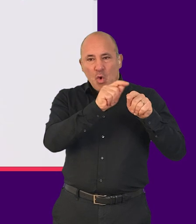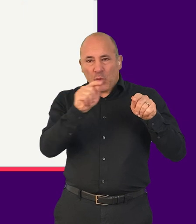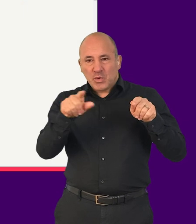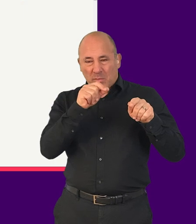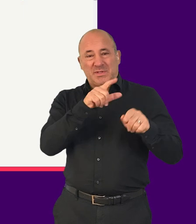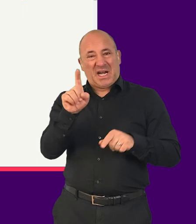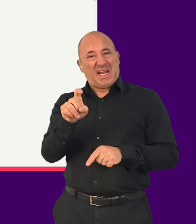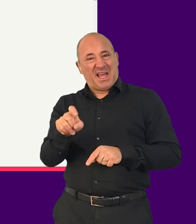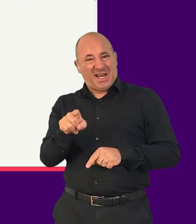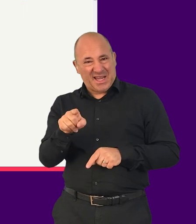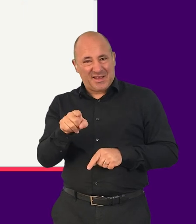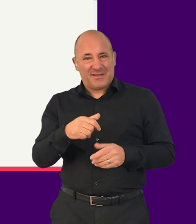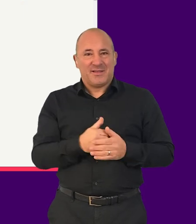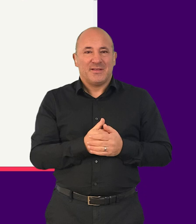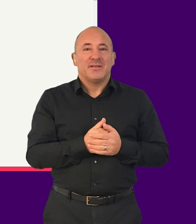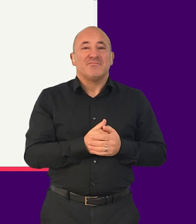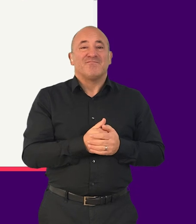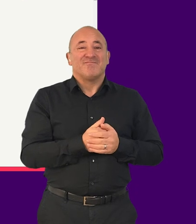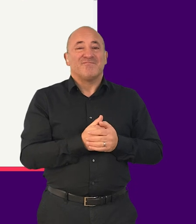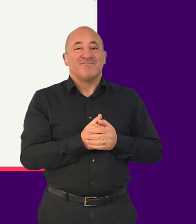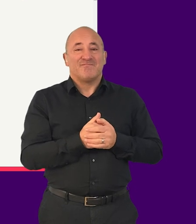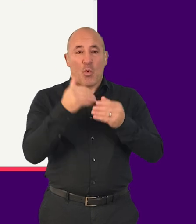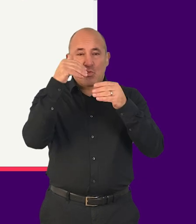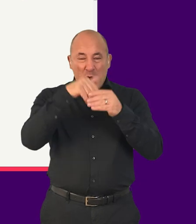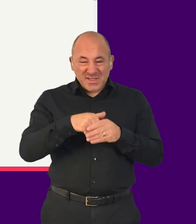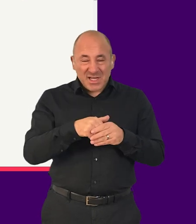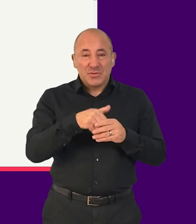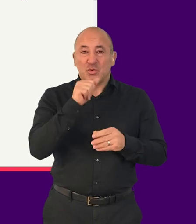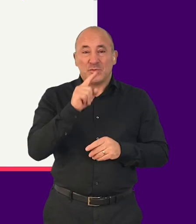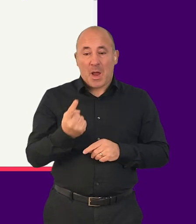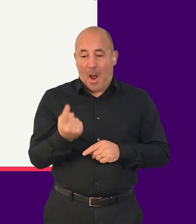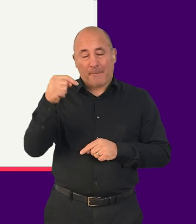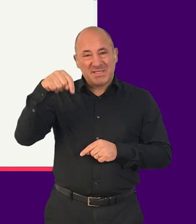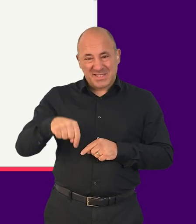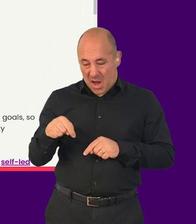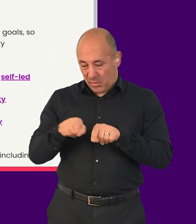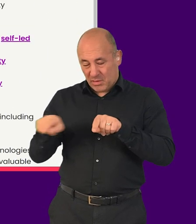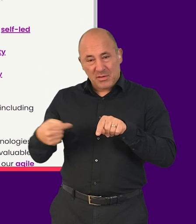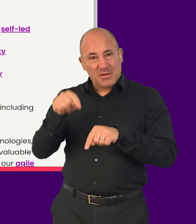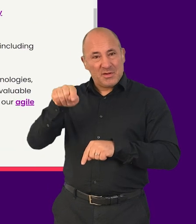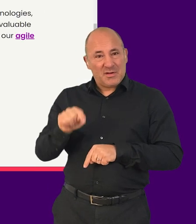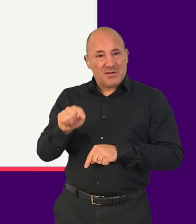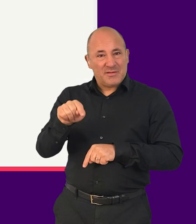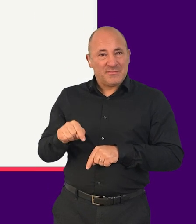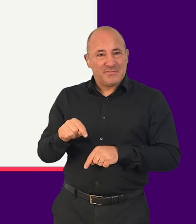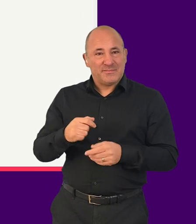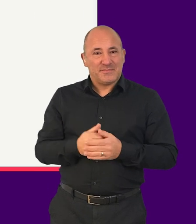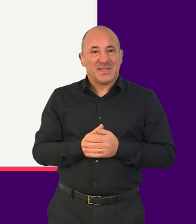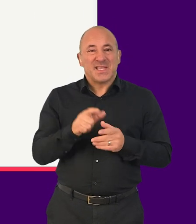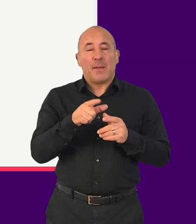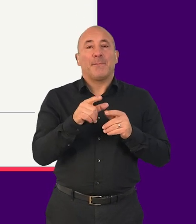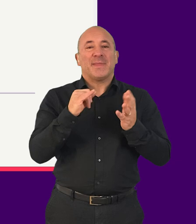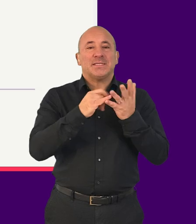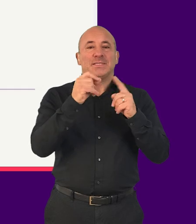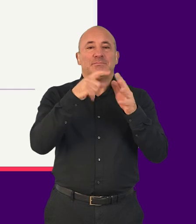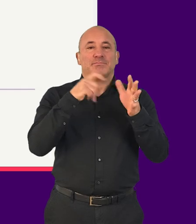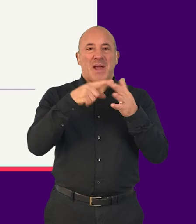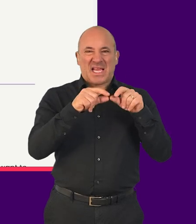You can generally scroll through content using the cursor keys. You can also use space to scroll one screen at a time